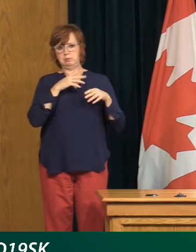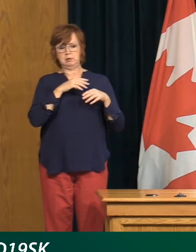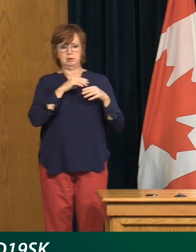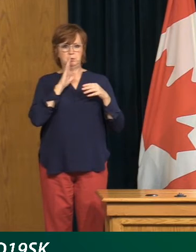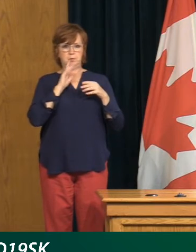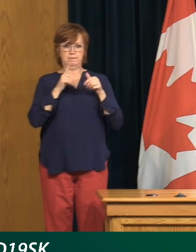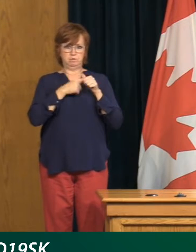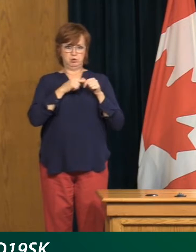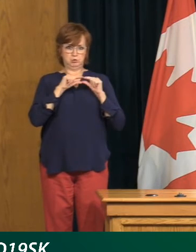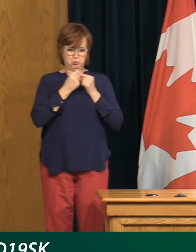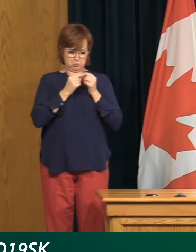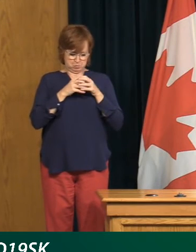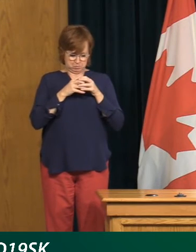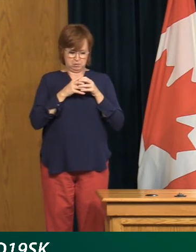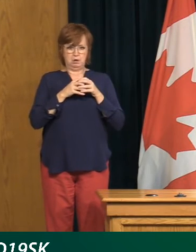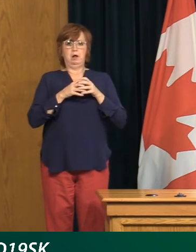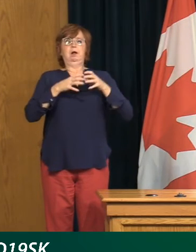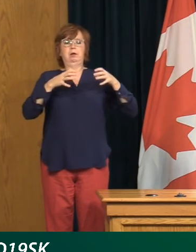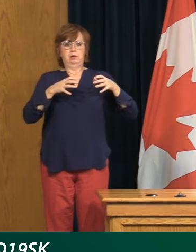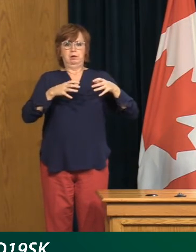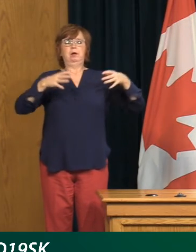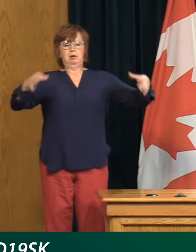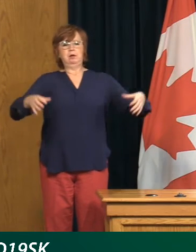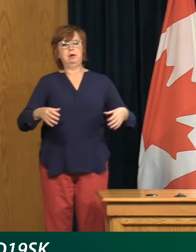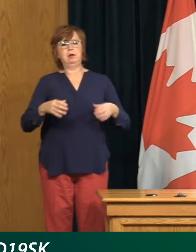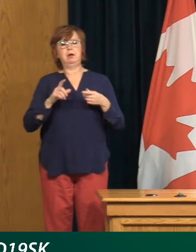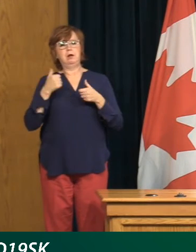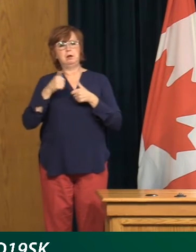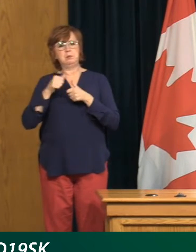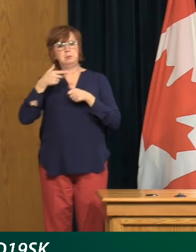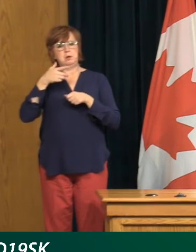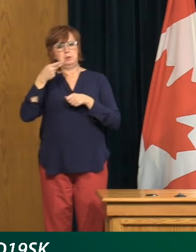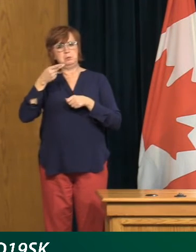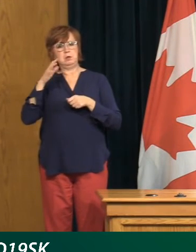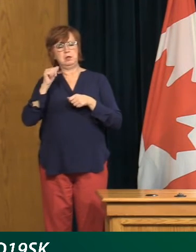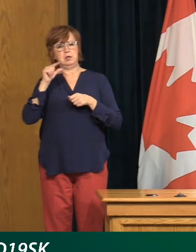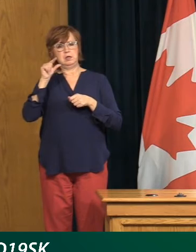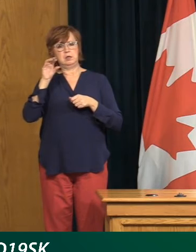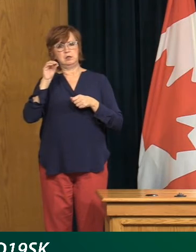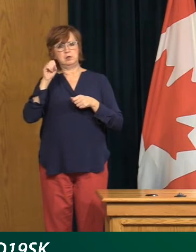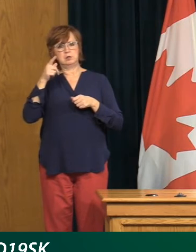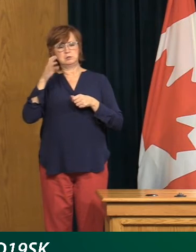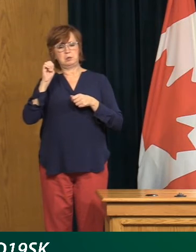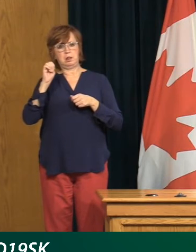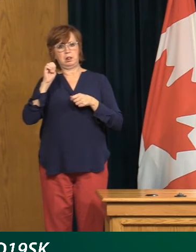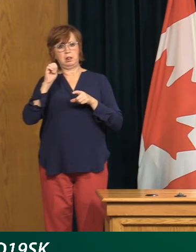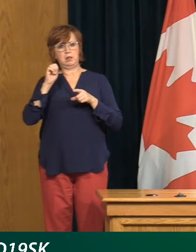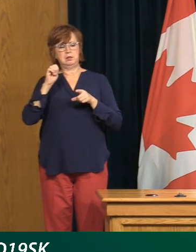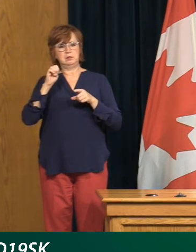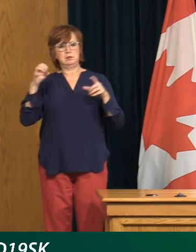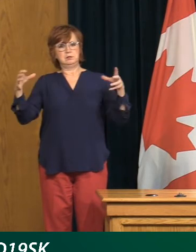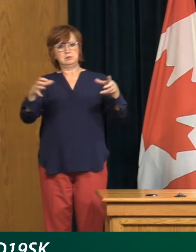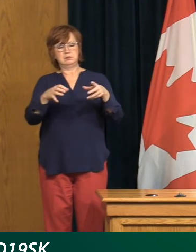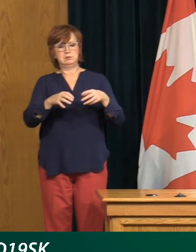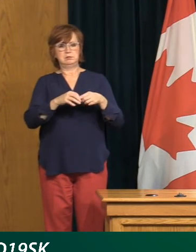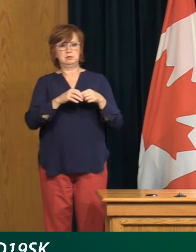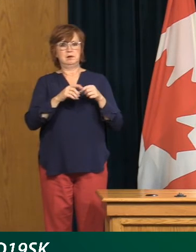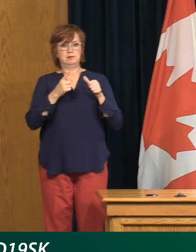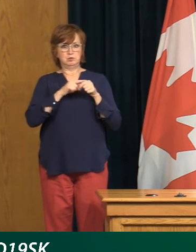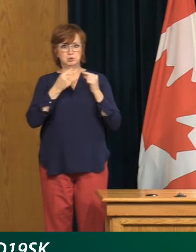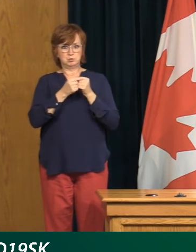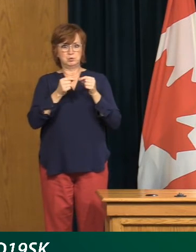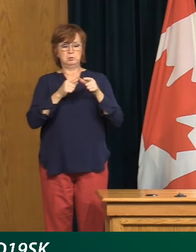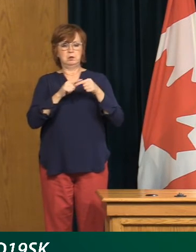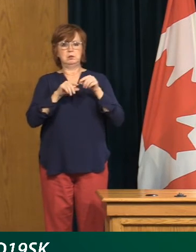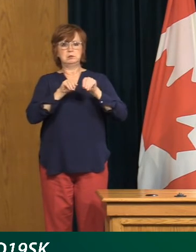time. And from the PA event, already we are seeing now third generation, fourth generation transmission. But, you know, at this point, most of the cases